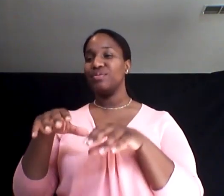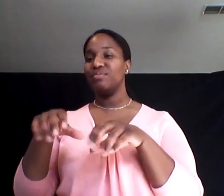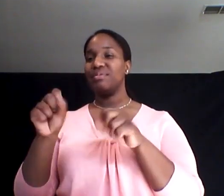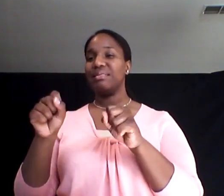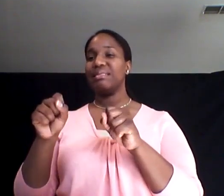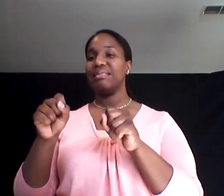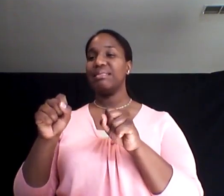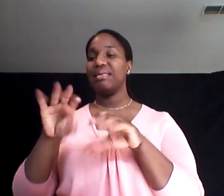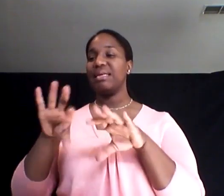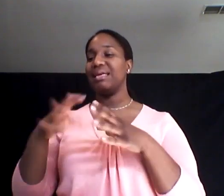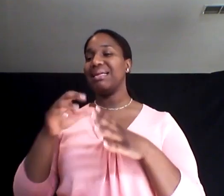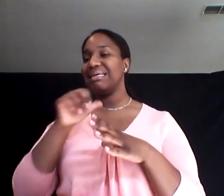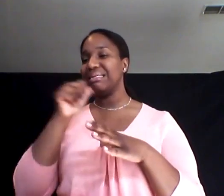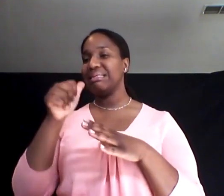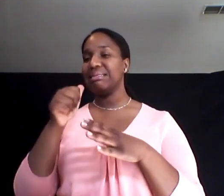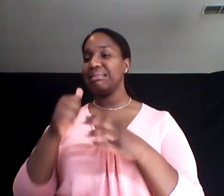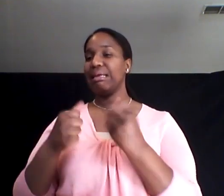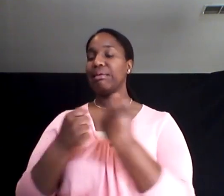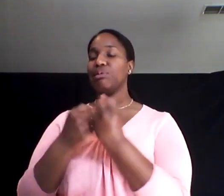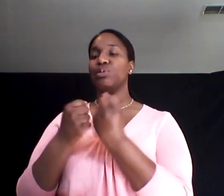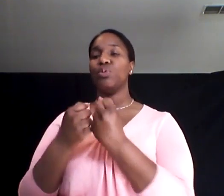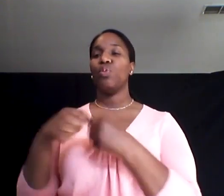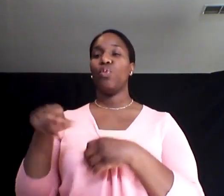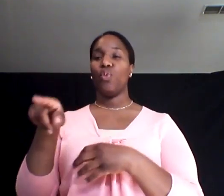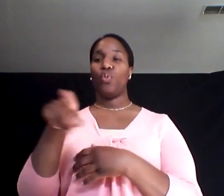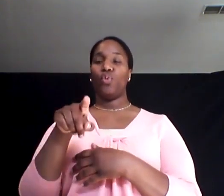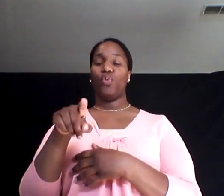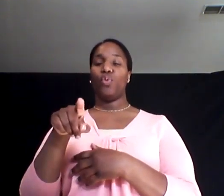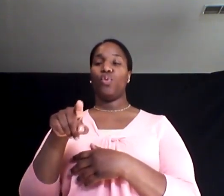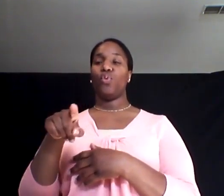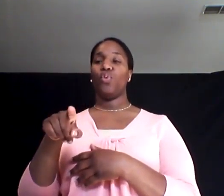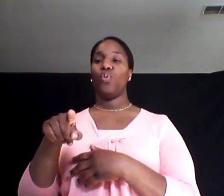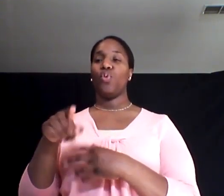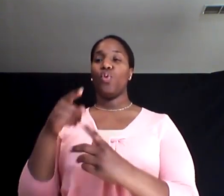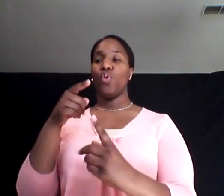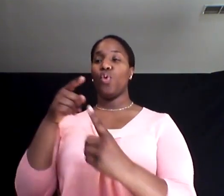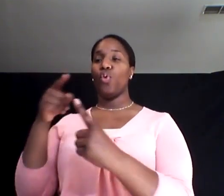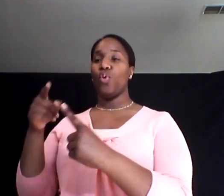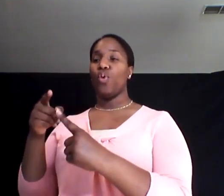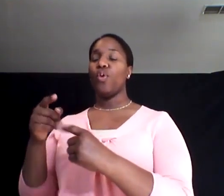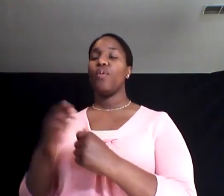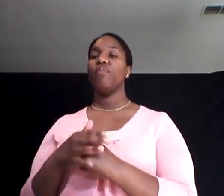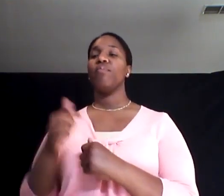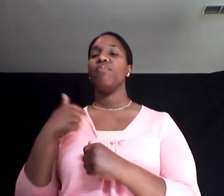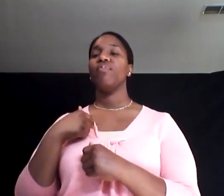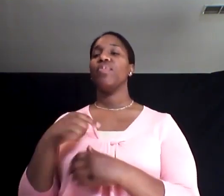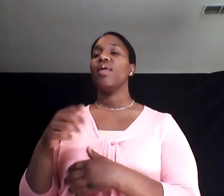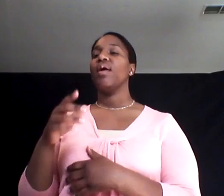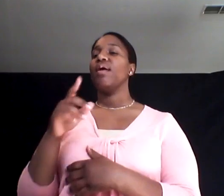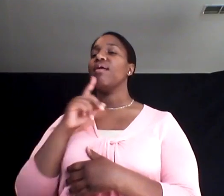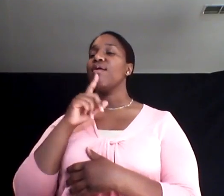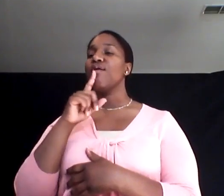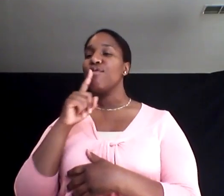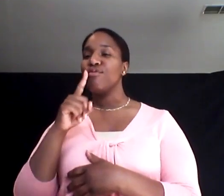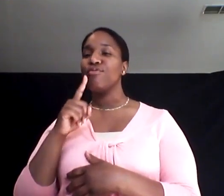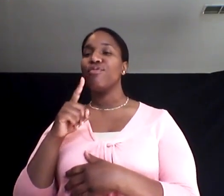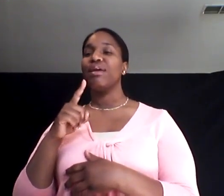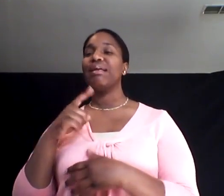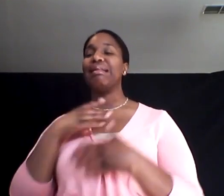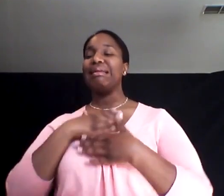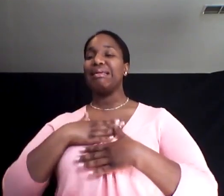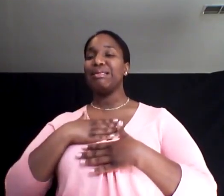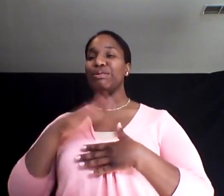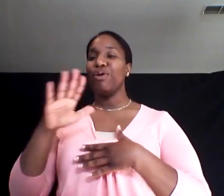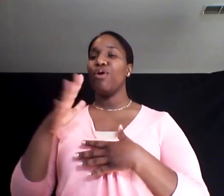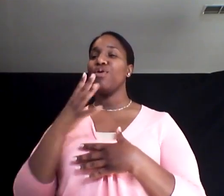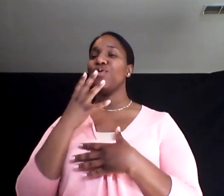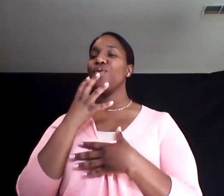technology. I And in Gallaudet, they're really...